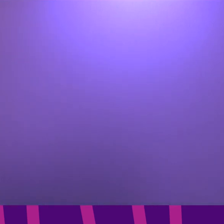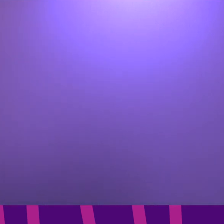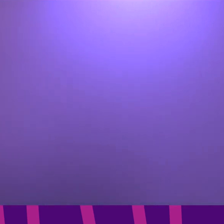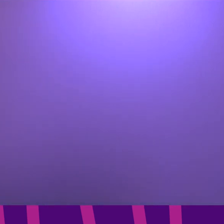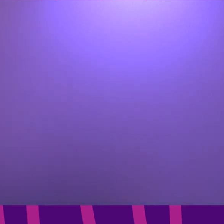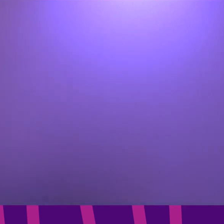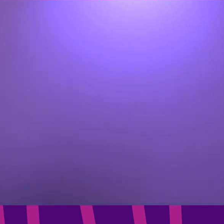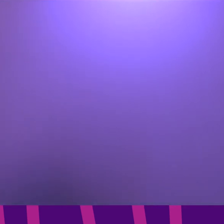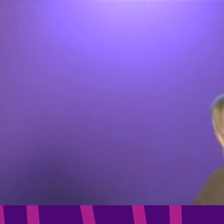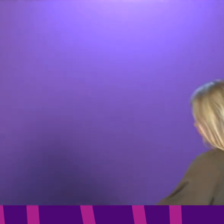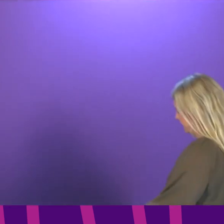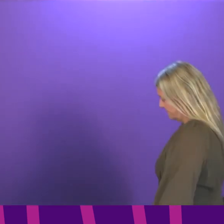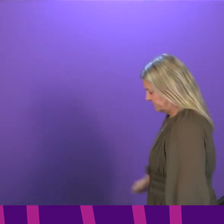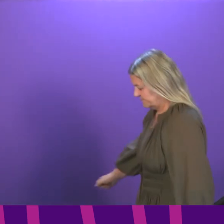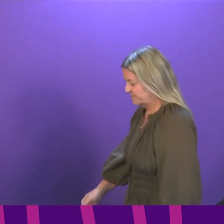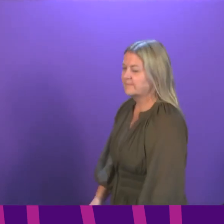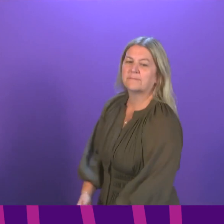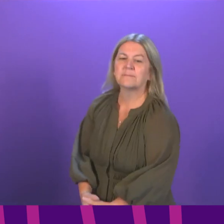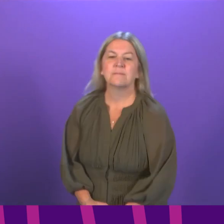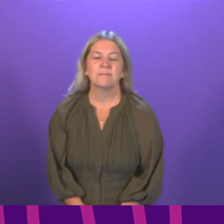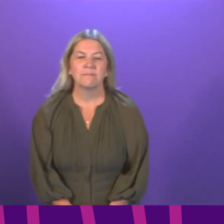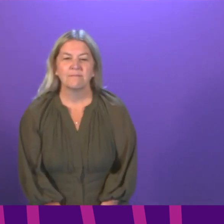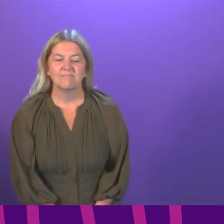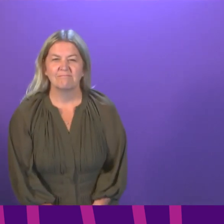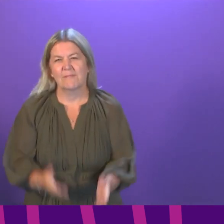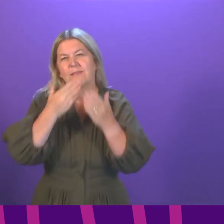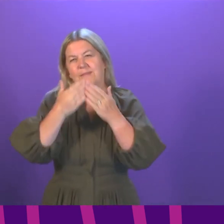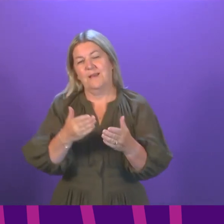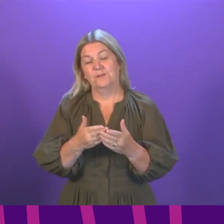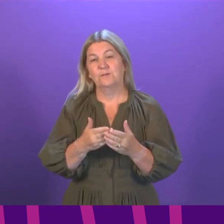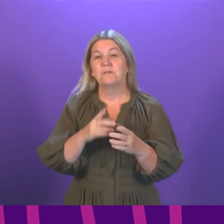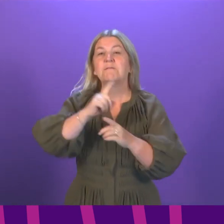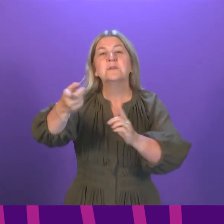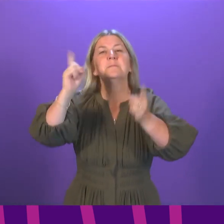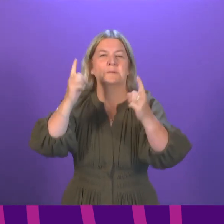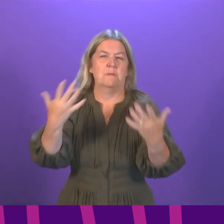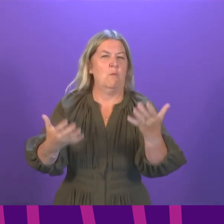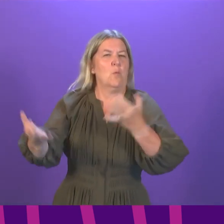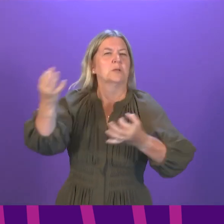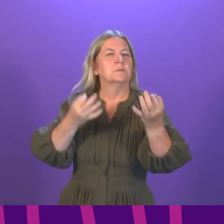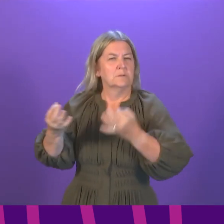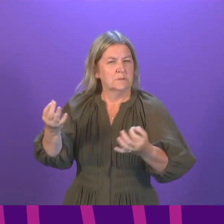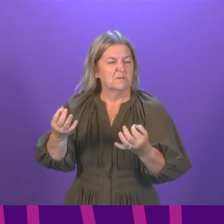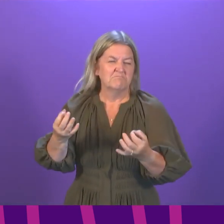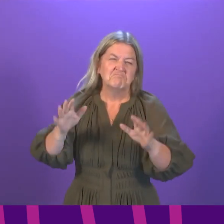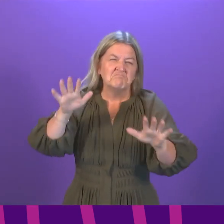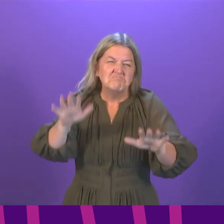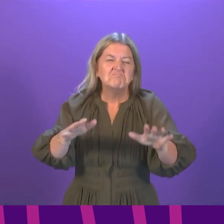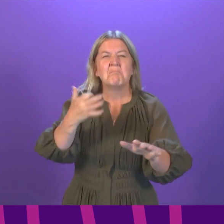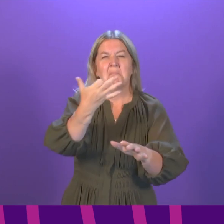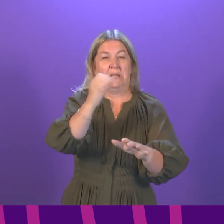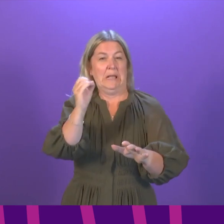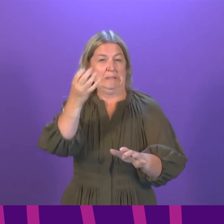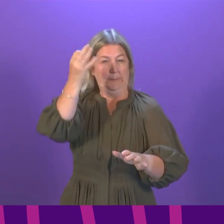The First Minister will now take questions on the issues raised in her statement. I intend to allow around 90 minutes for